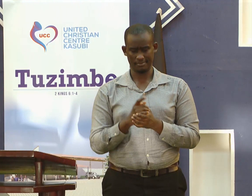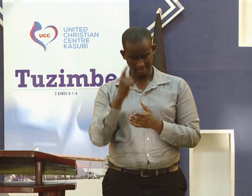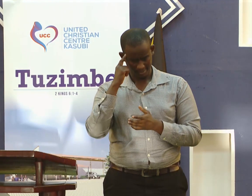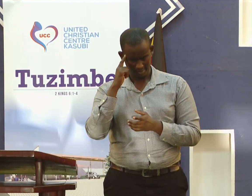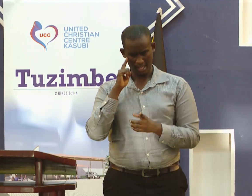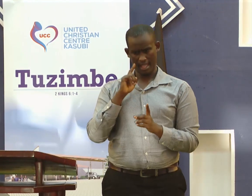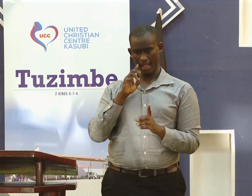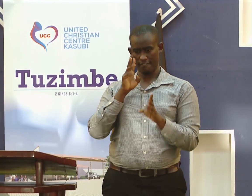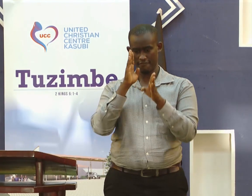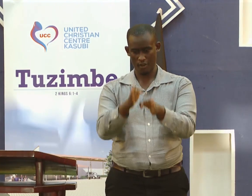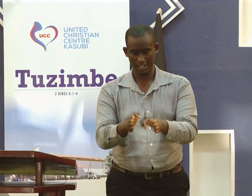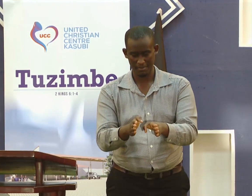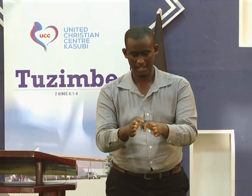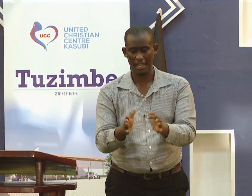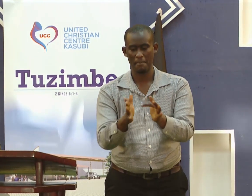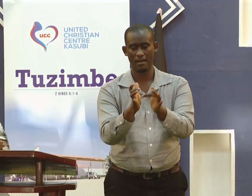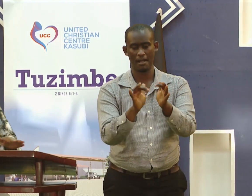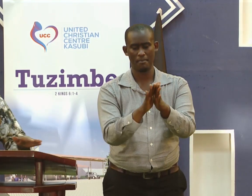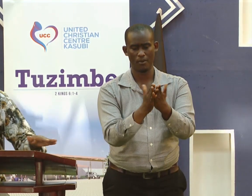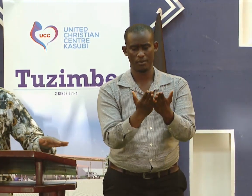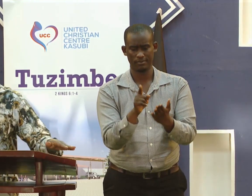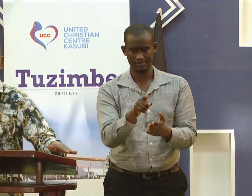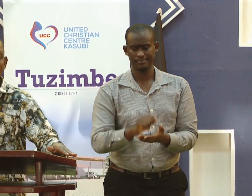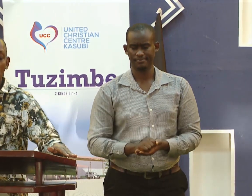And it takes me back into the whole Bible.